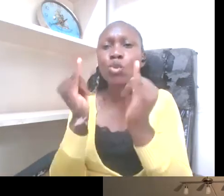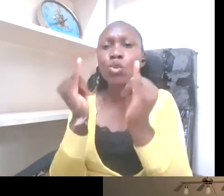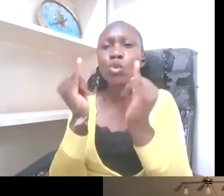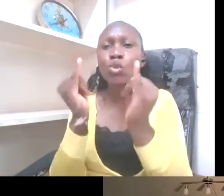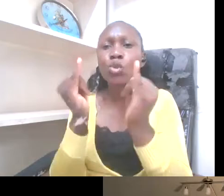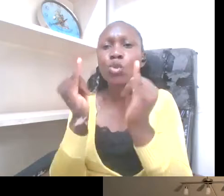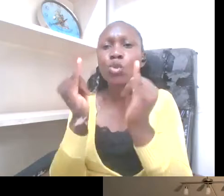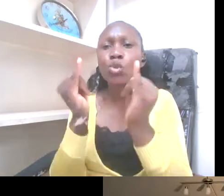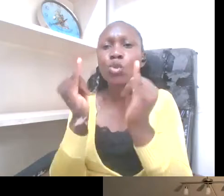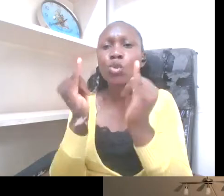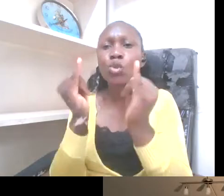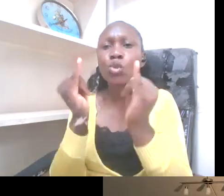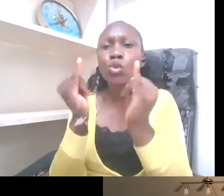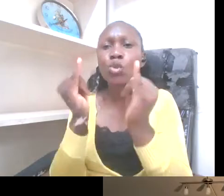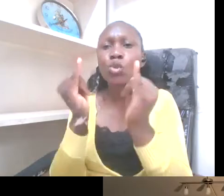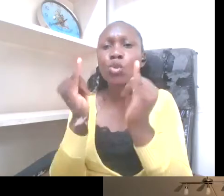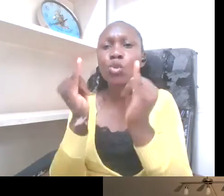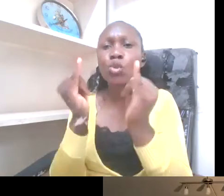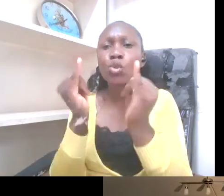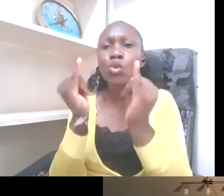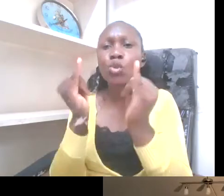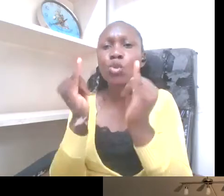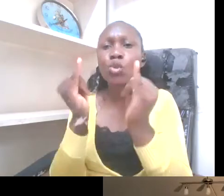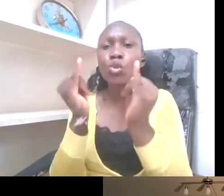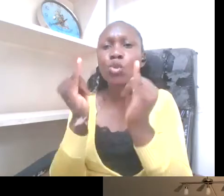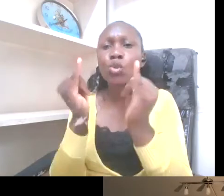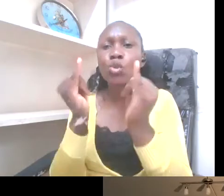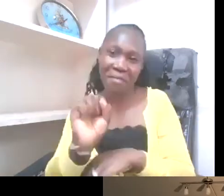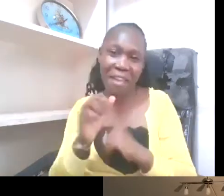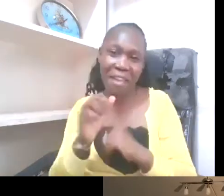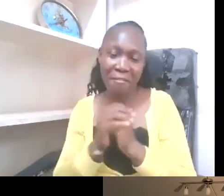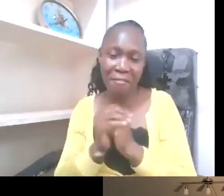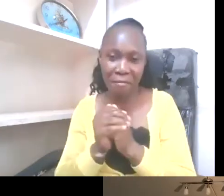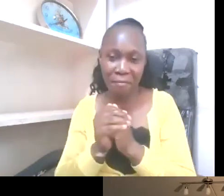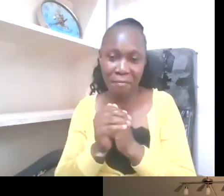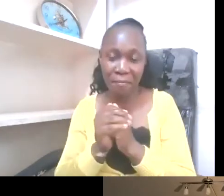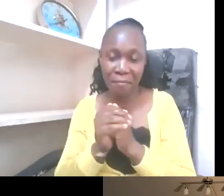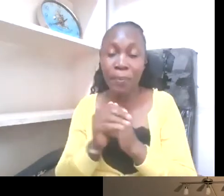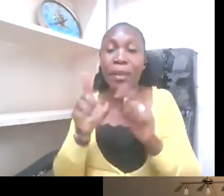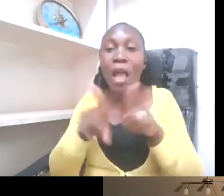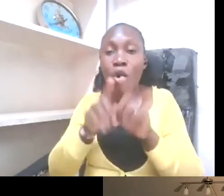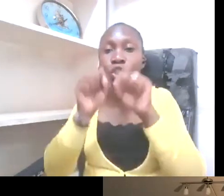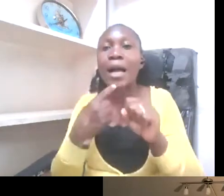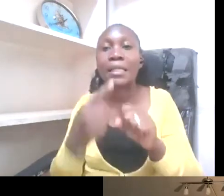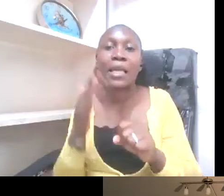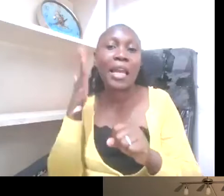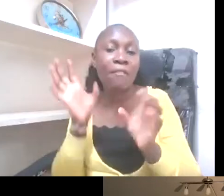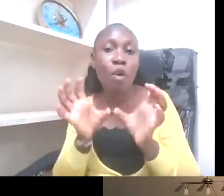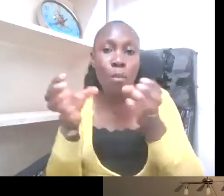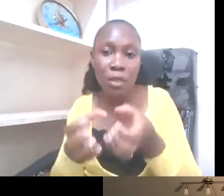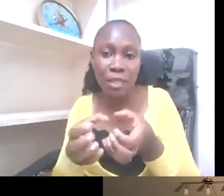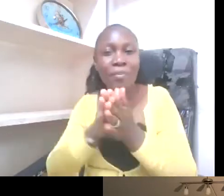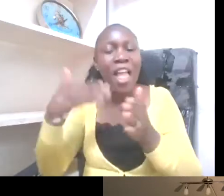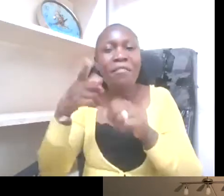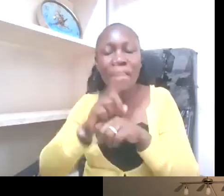And I would say the deaf community are an inspiration. Every day they wake up and they are quite resilient